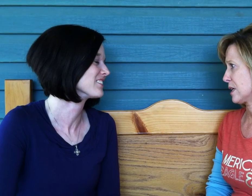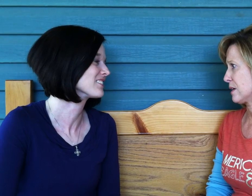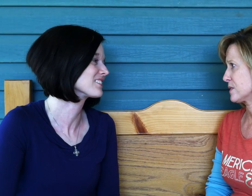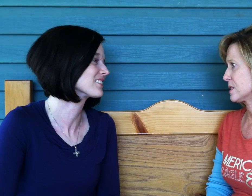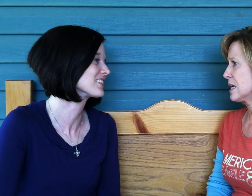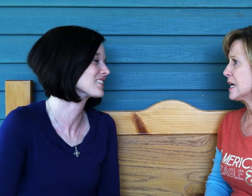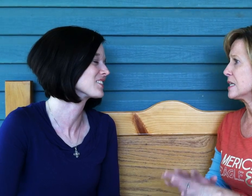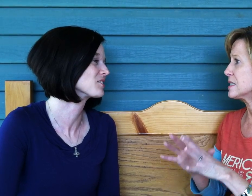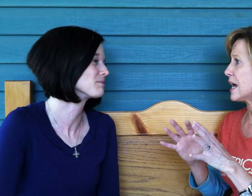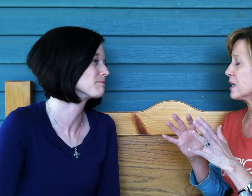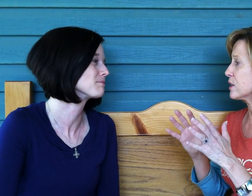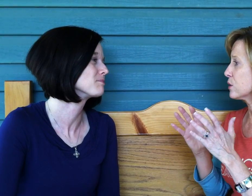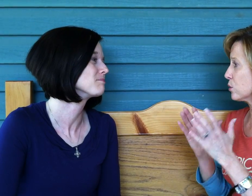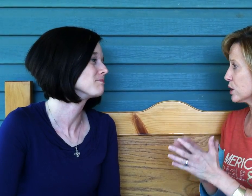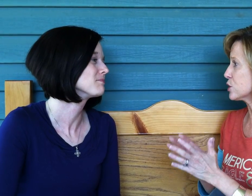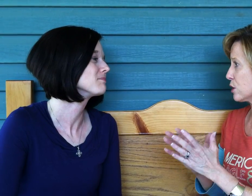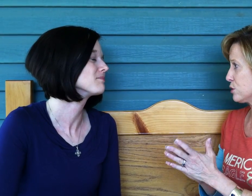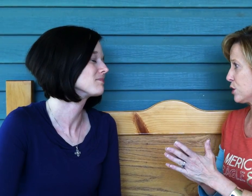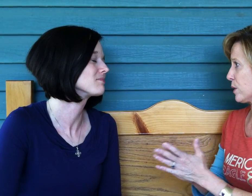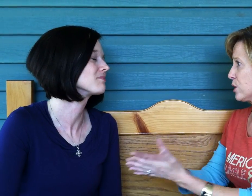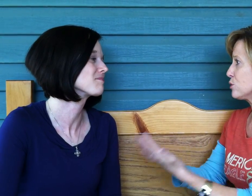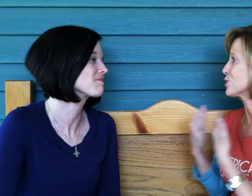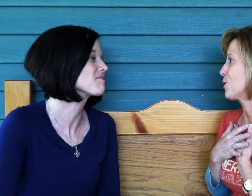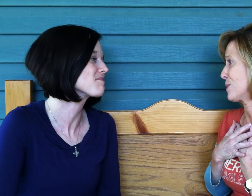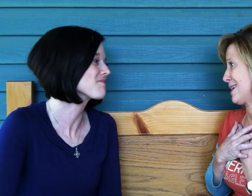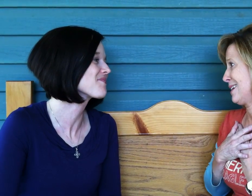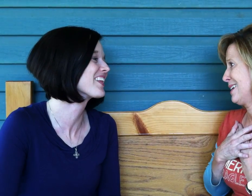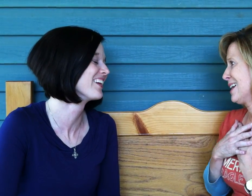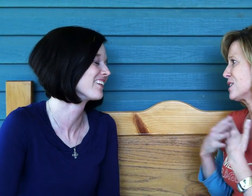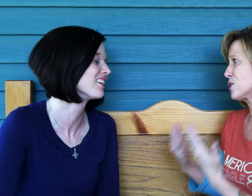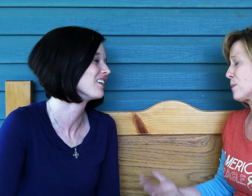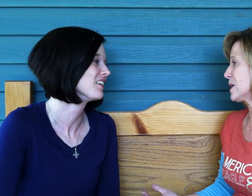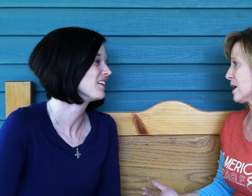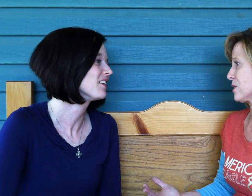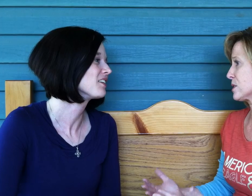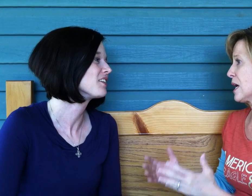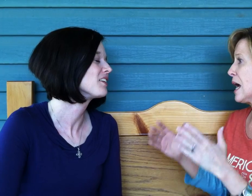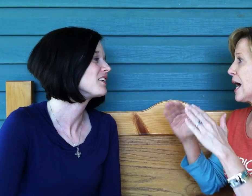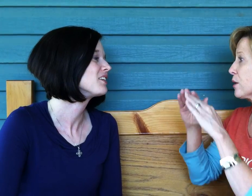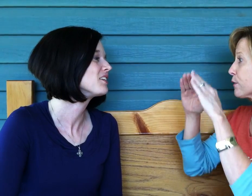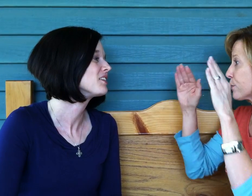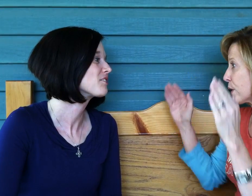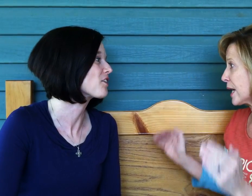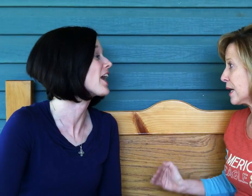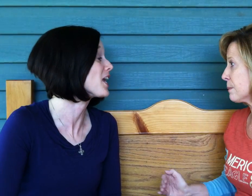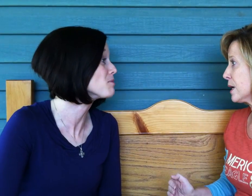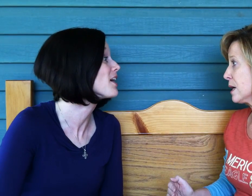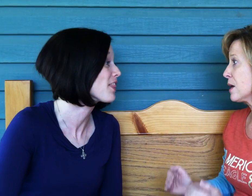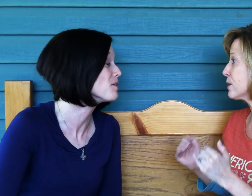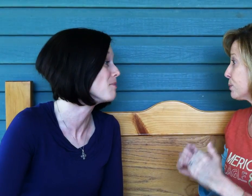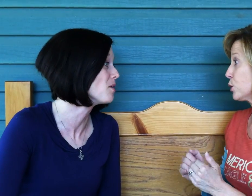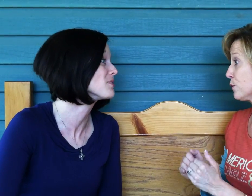Gifts, is that the Lord showed you and you show me and so many others how to frame the beautiful